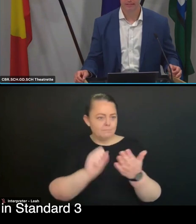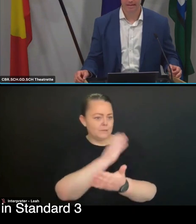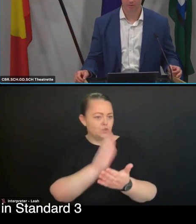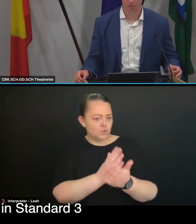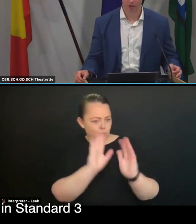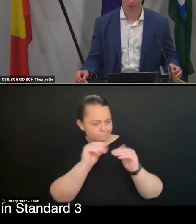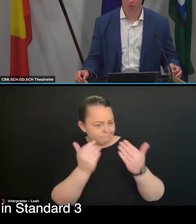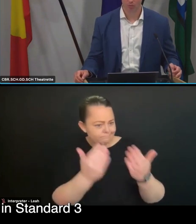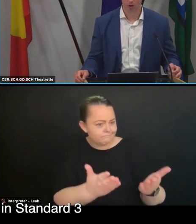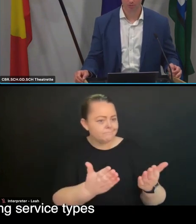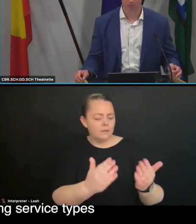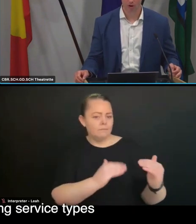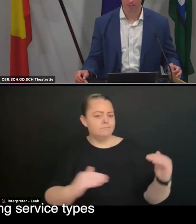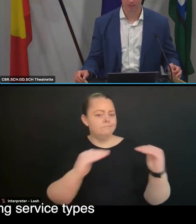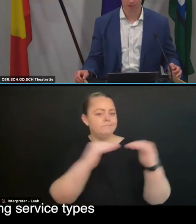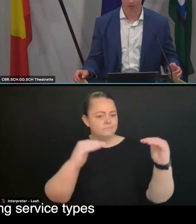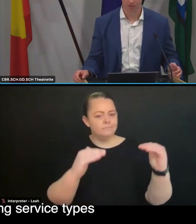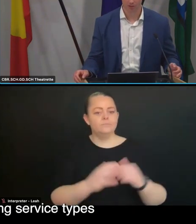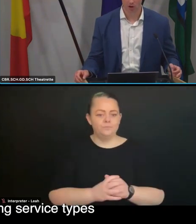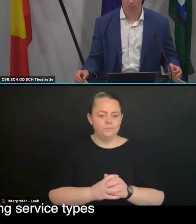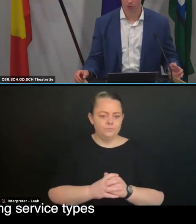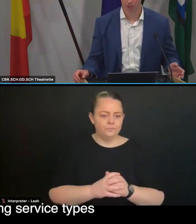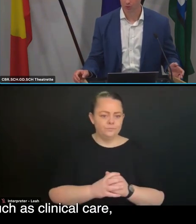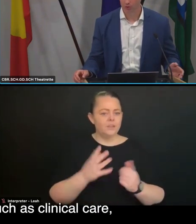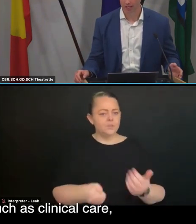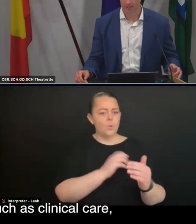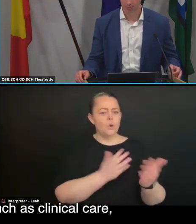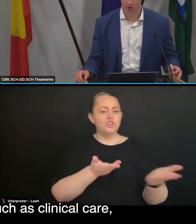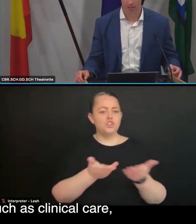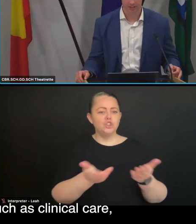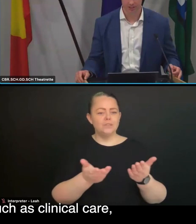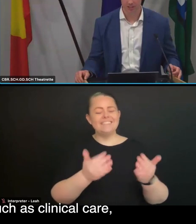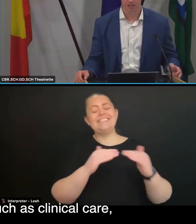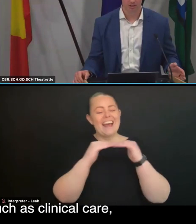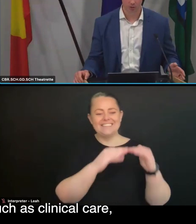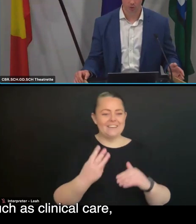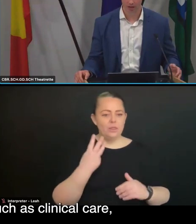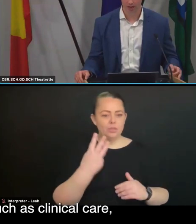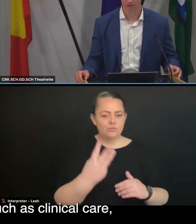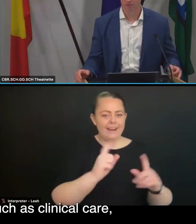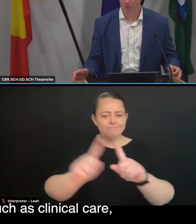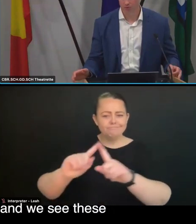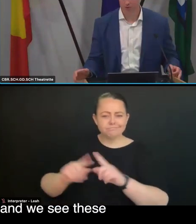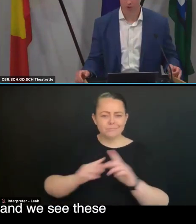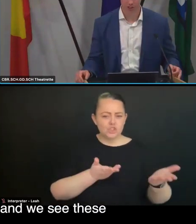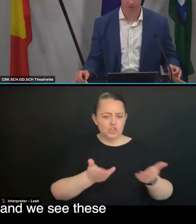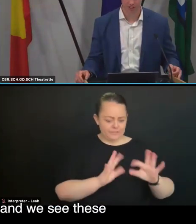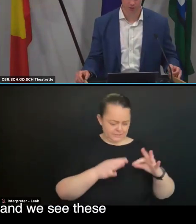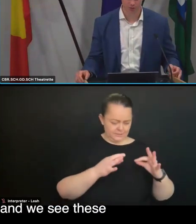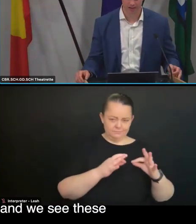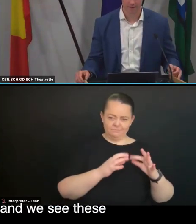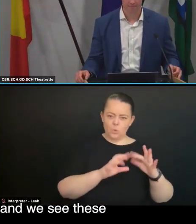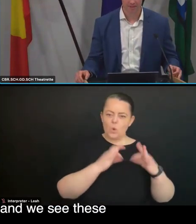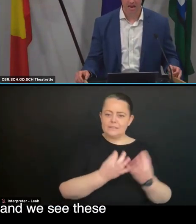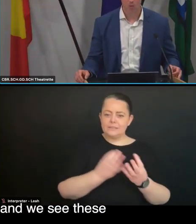requirements in standard three would apply to providers delivering service types where additional standards apply, such as clinical care, food and nutrition,